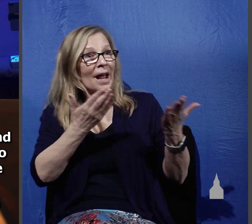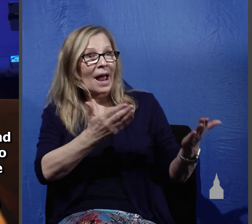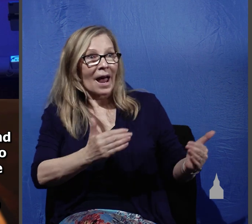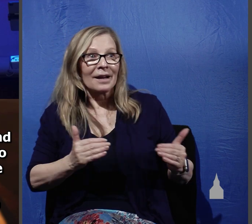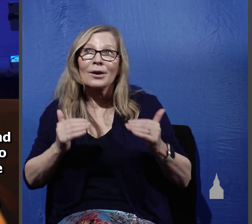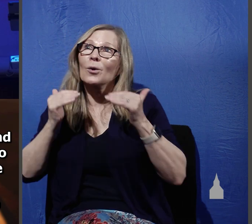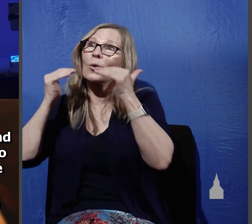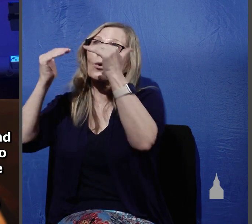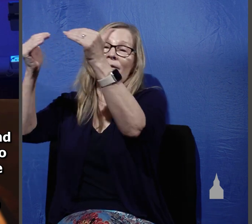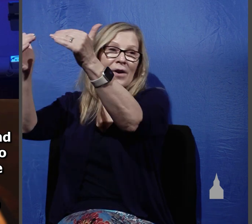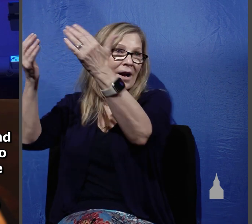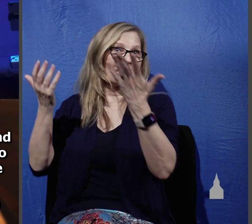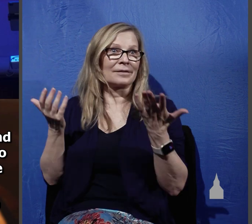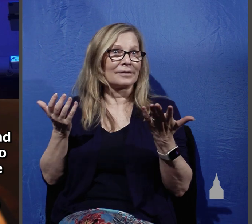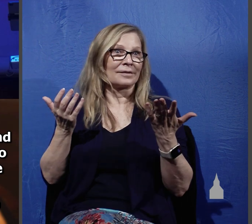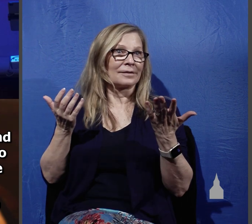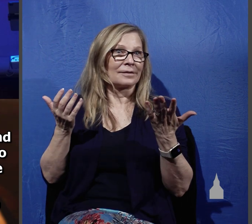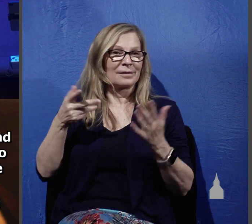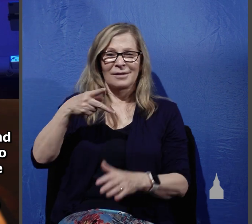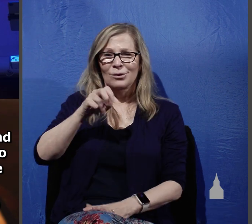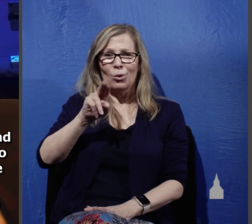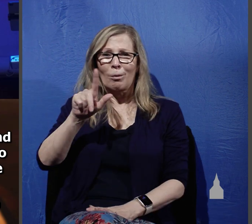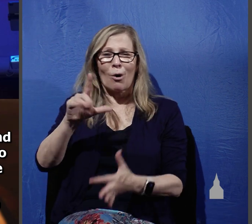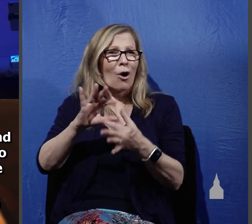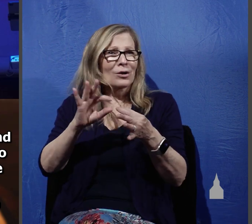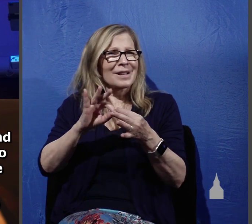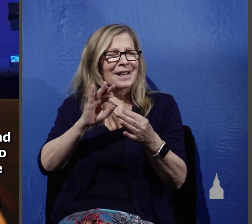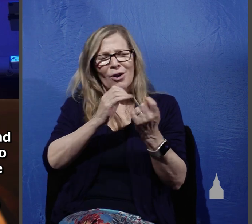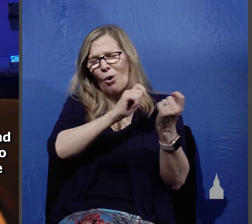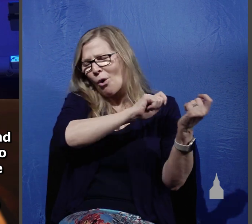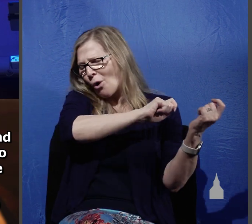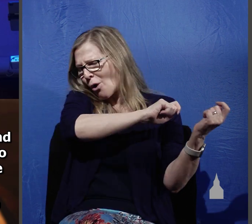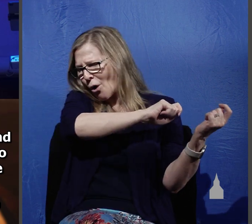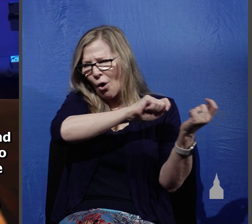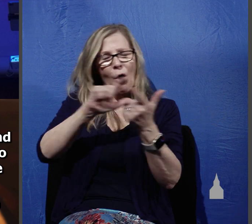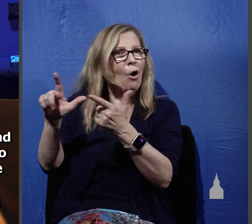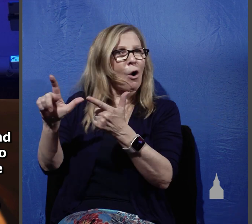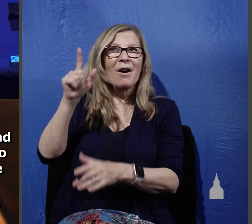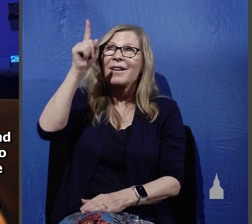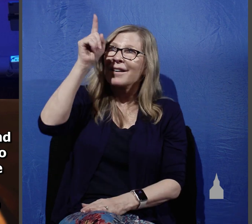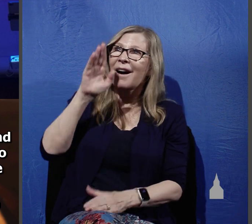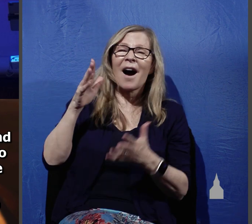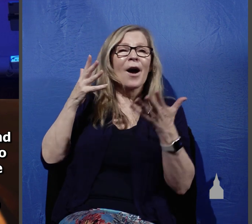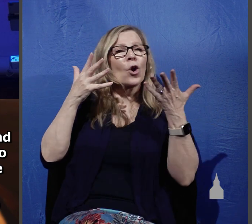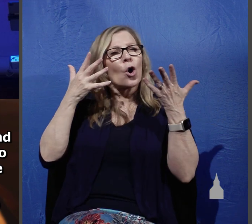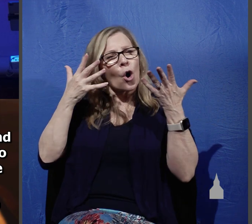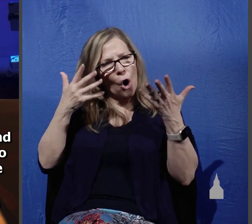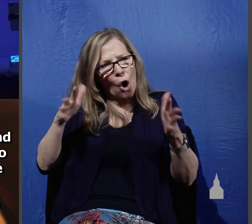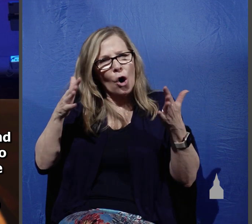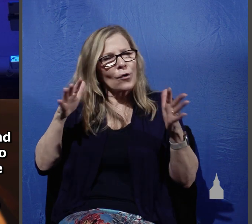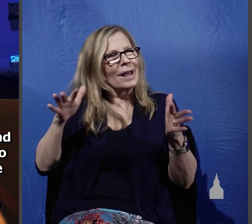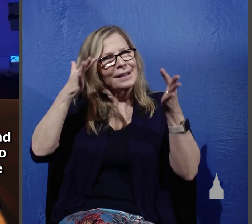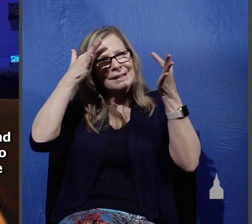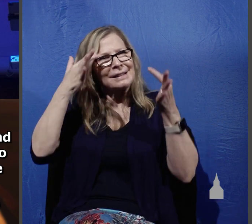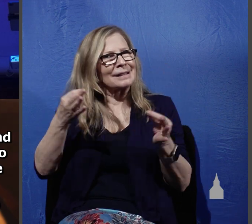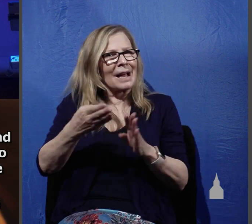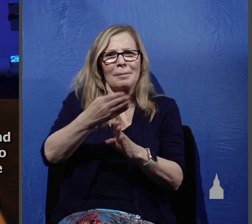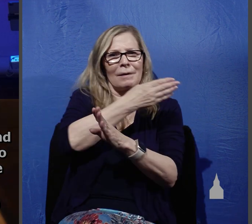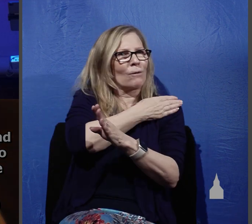now Paul says that all whom God has predestined which essentially means he's chosen them he's